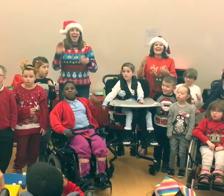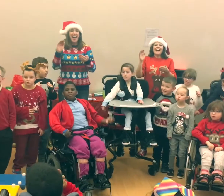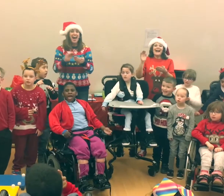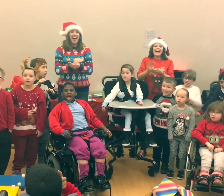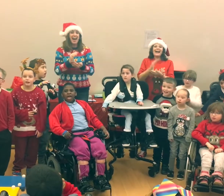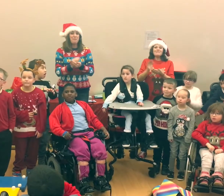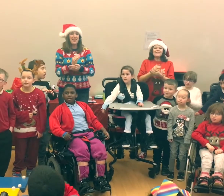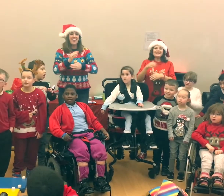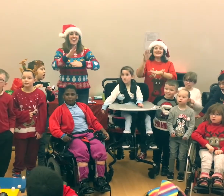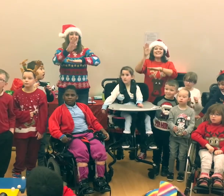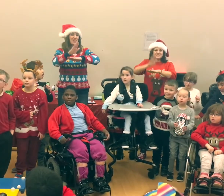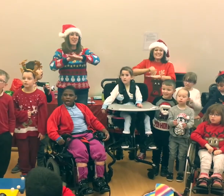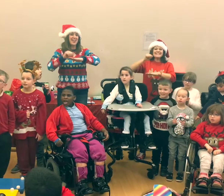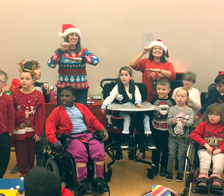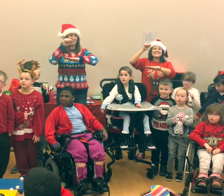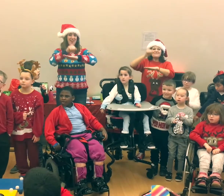Happy Christmas!